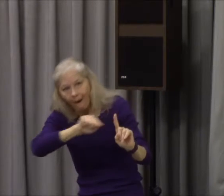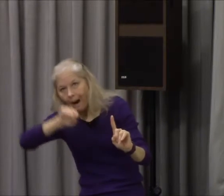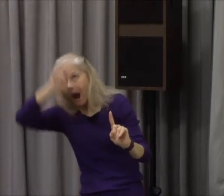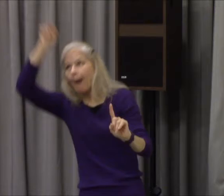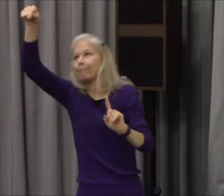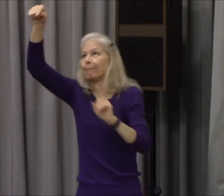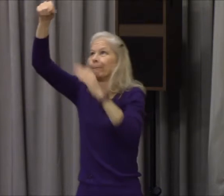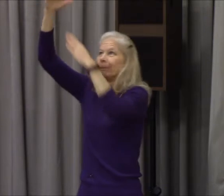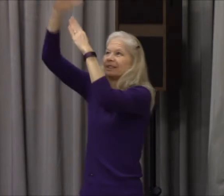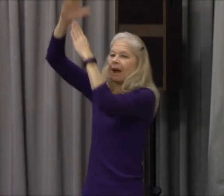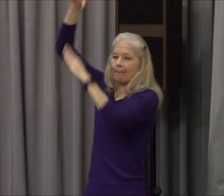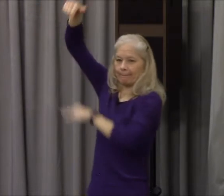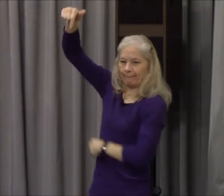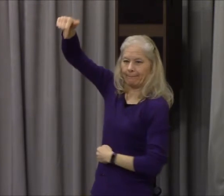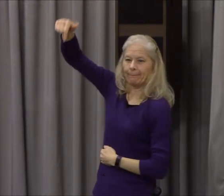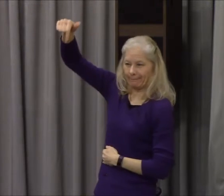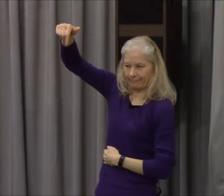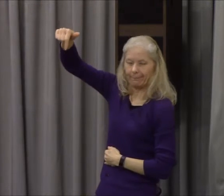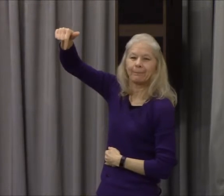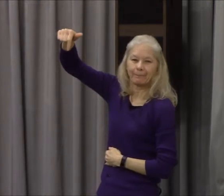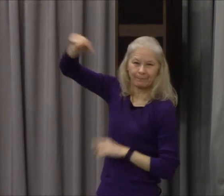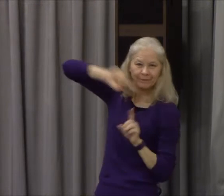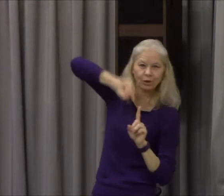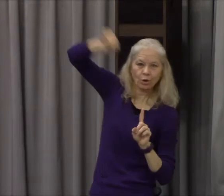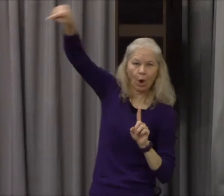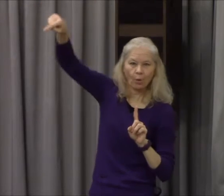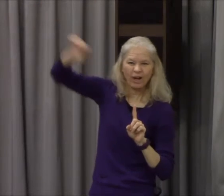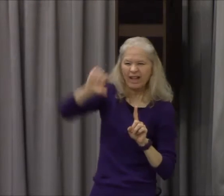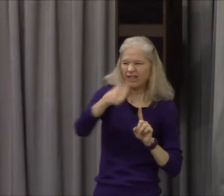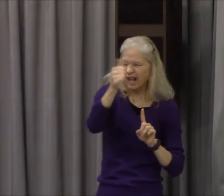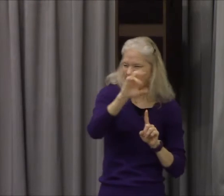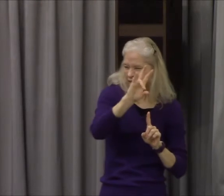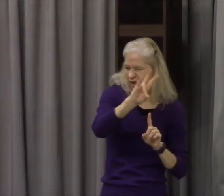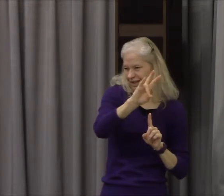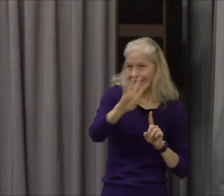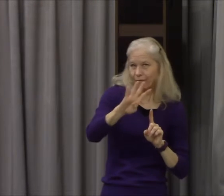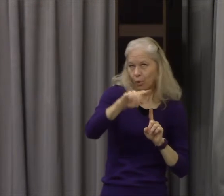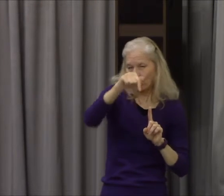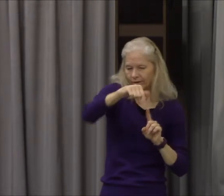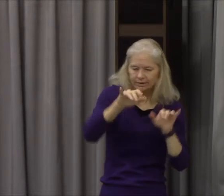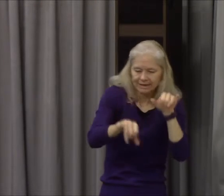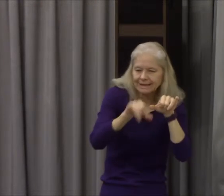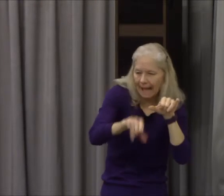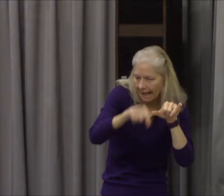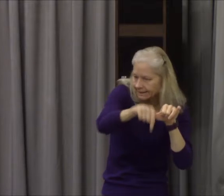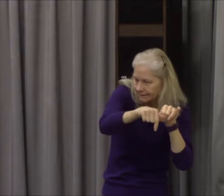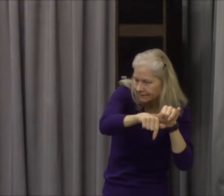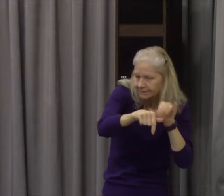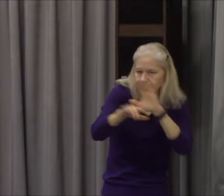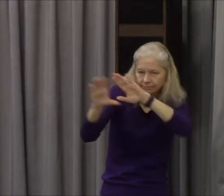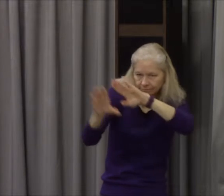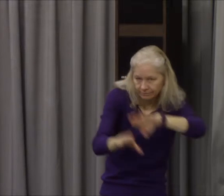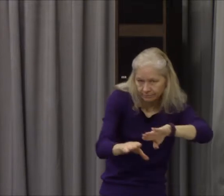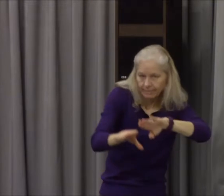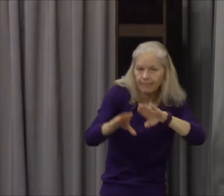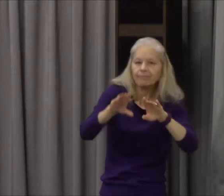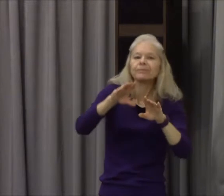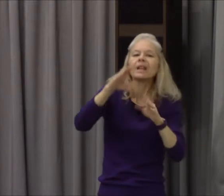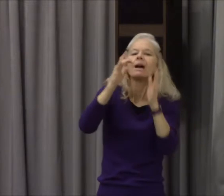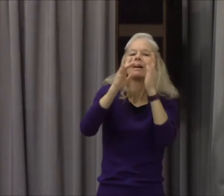you see they couldn't say well how do you know these commandments are from God because God the Bible says God spoke